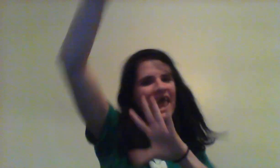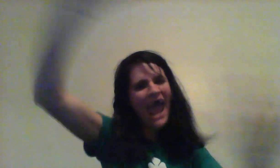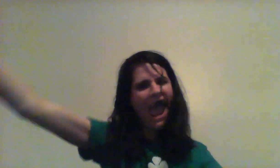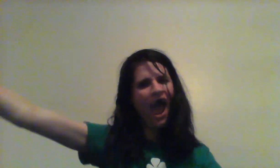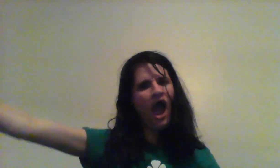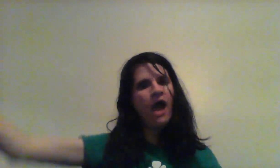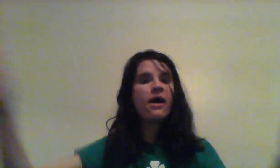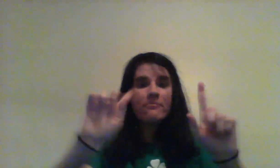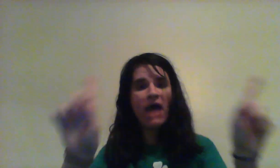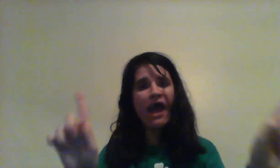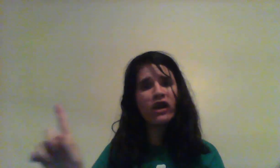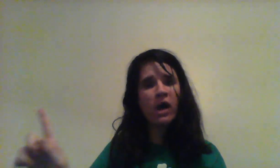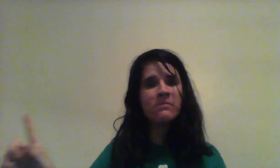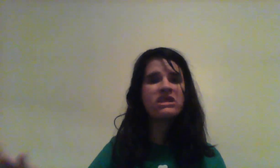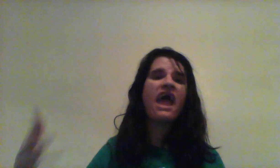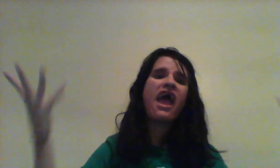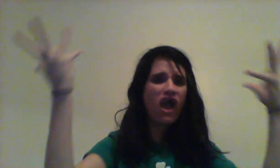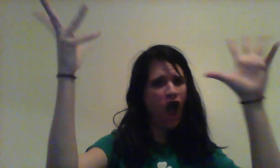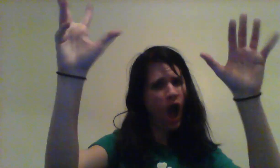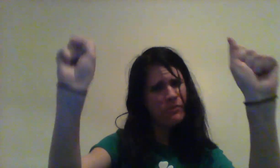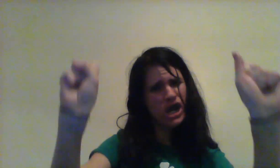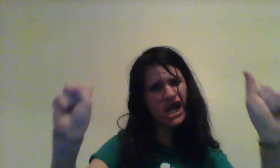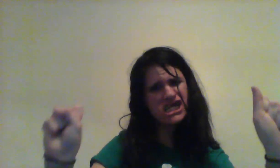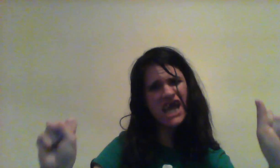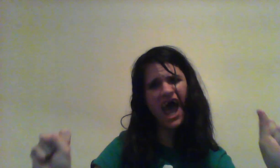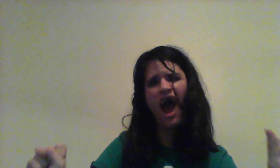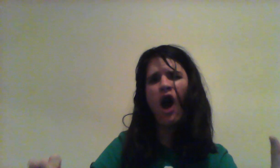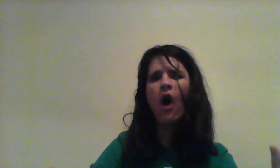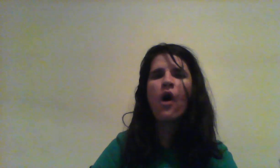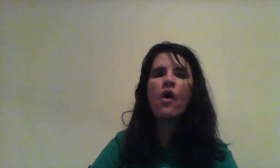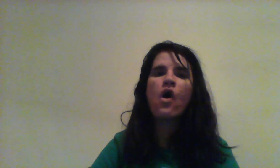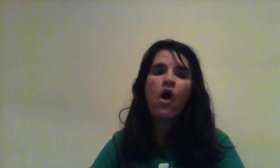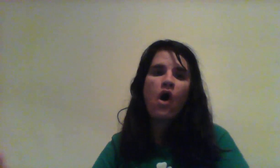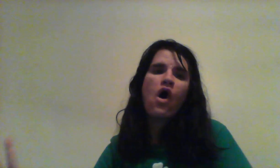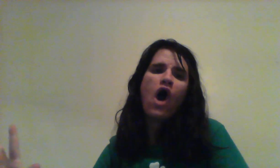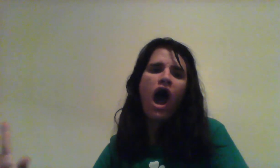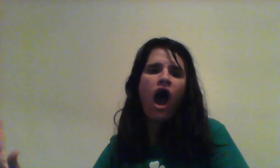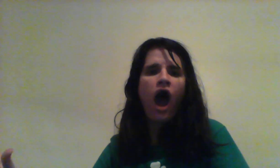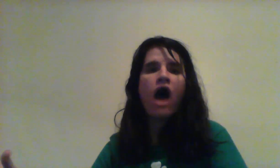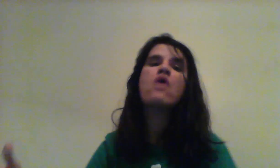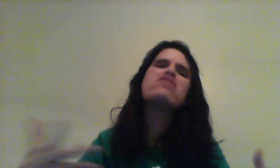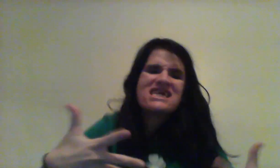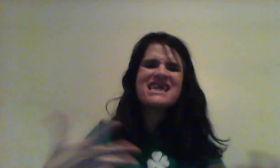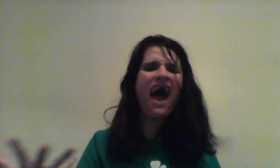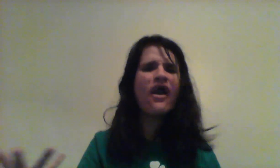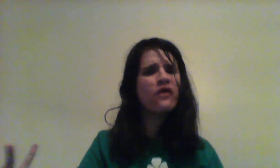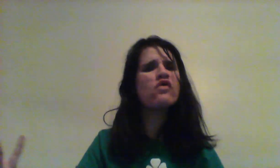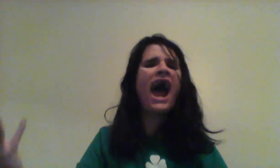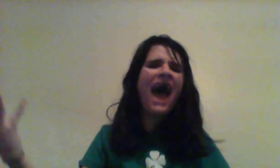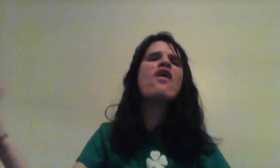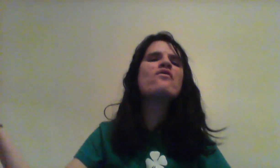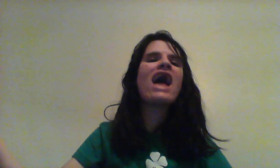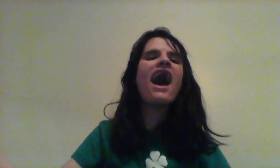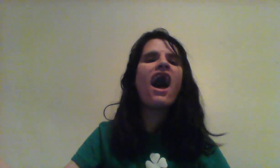Yeah. Make a mistake. I'll break you down. Shout it around town.